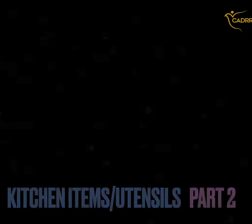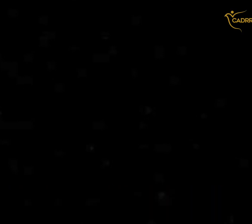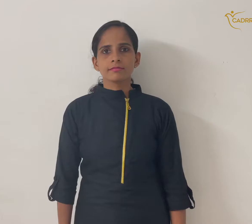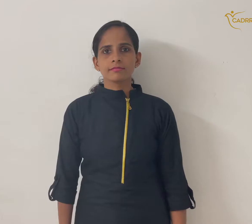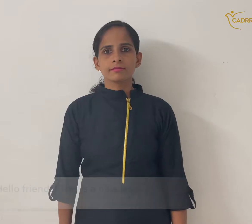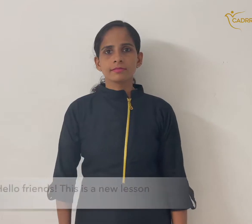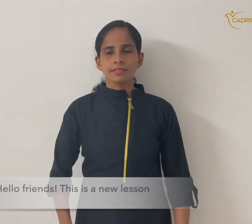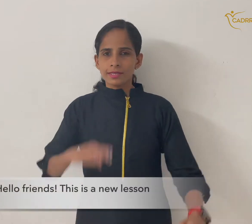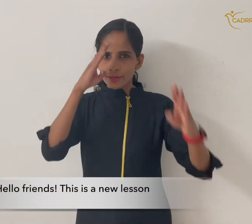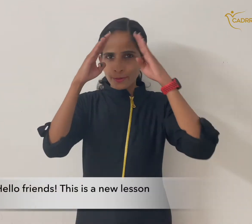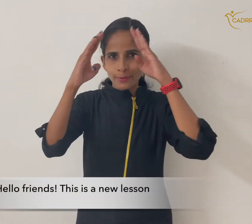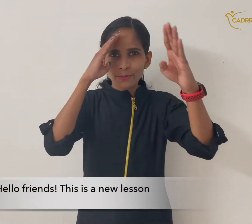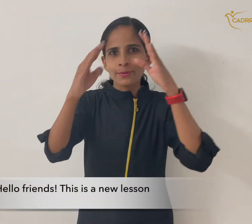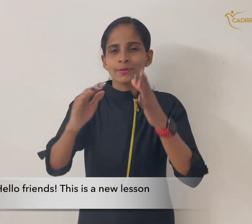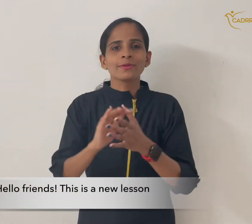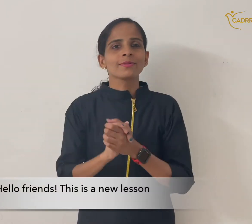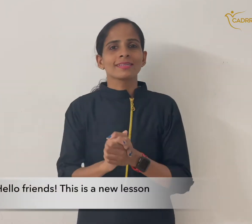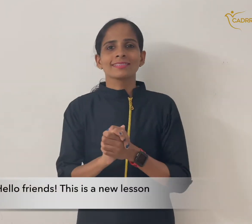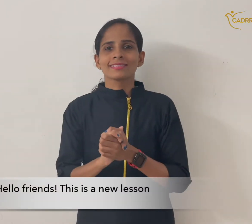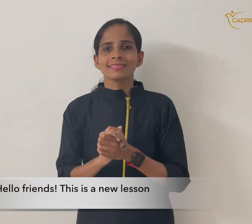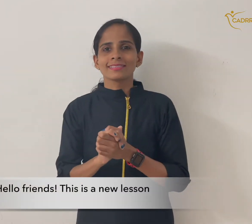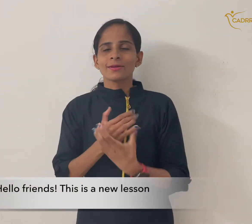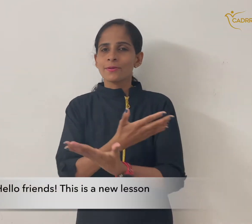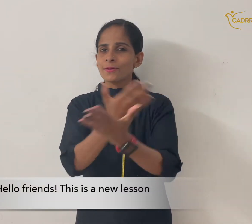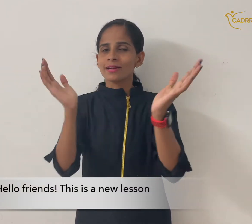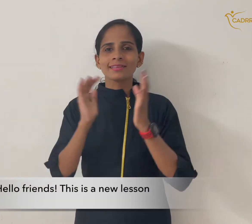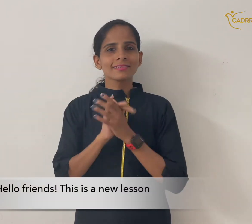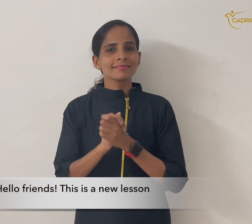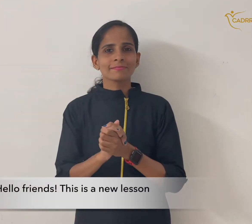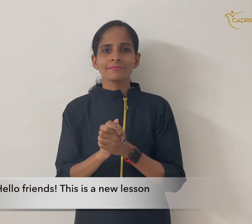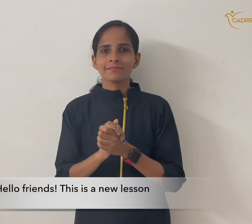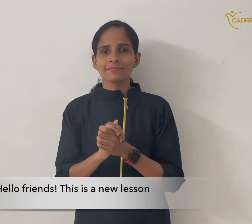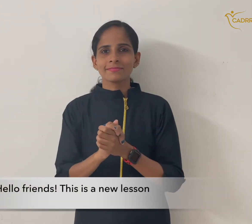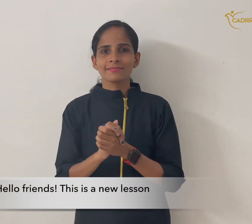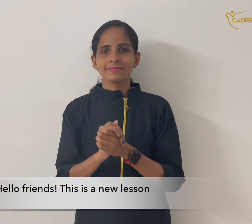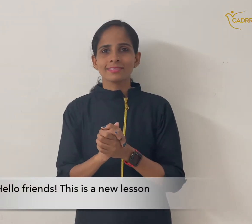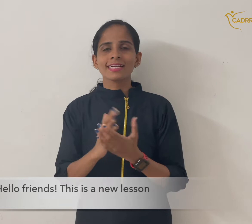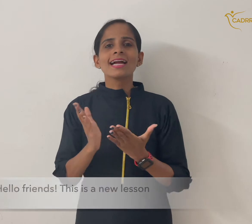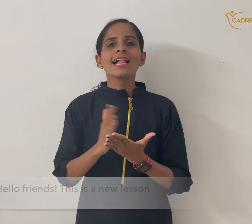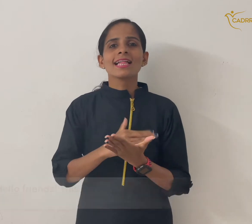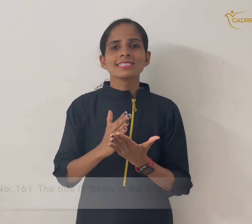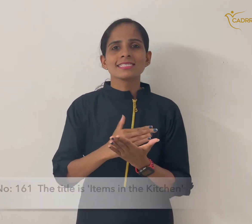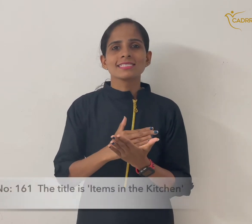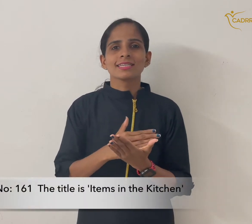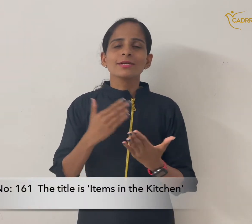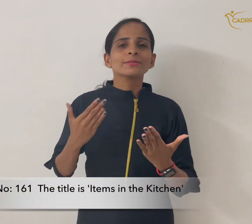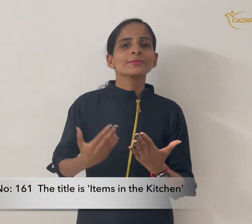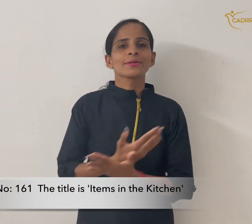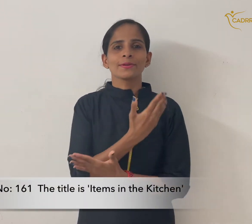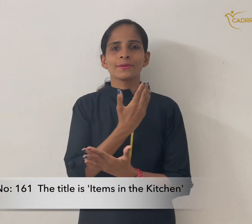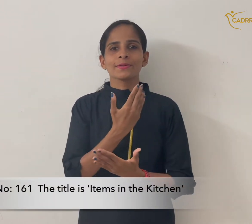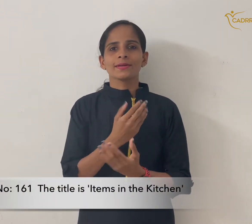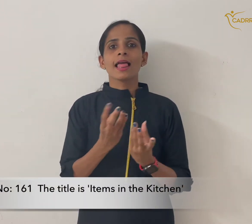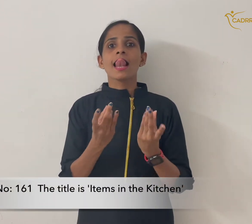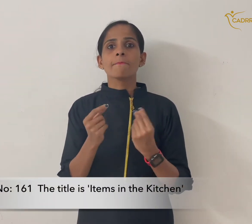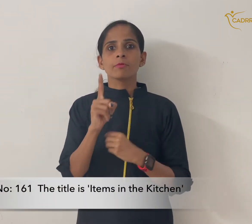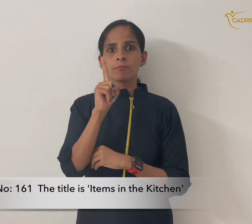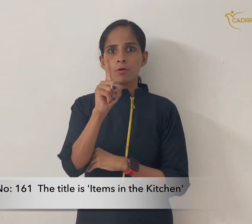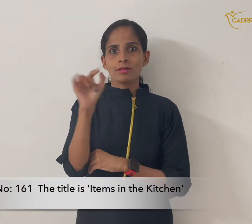Hello friends this is a new lesson number 161